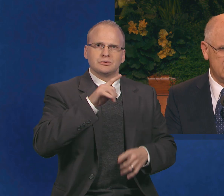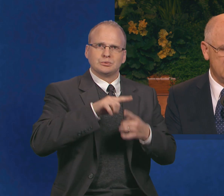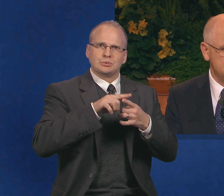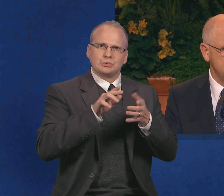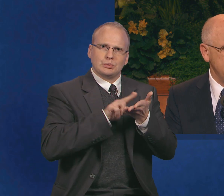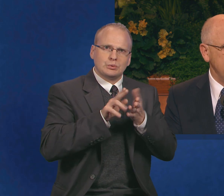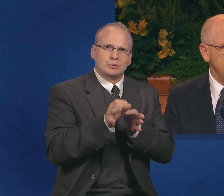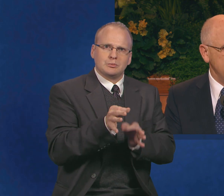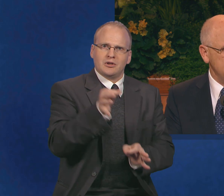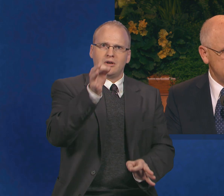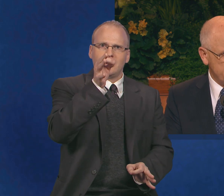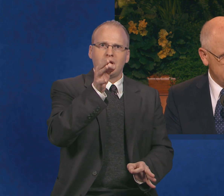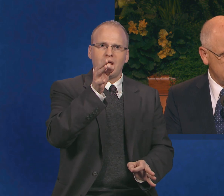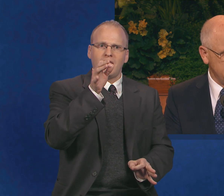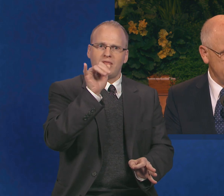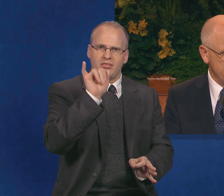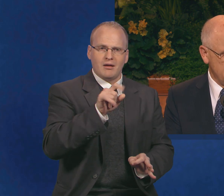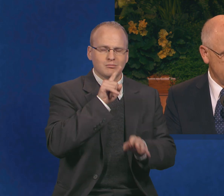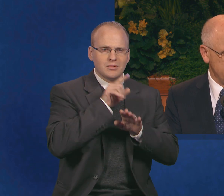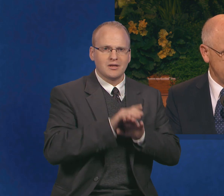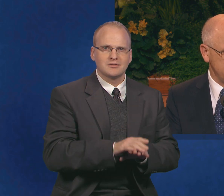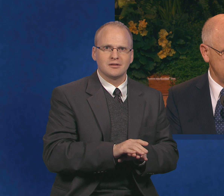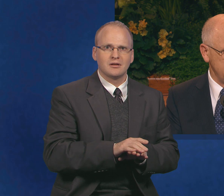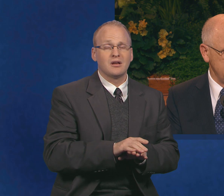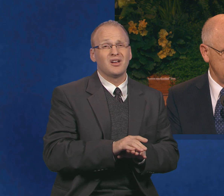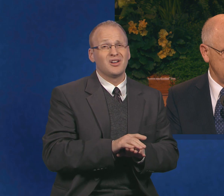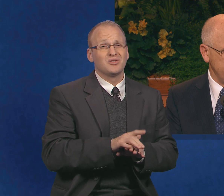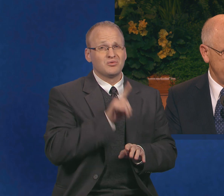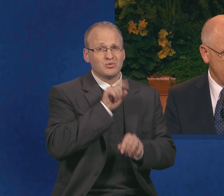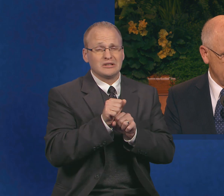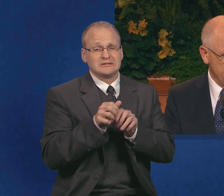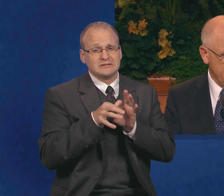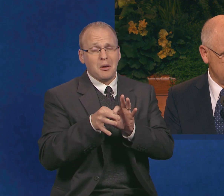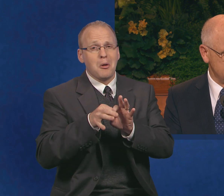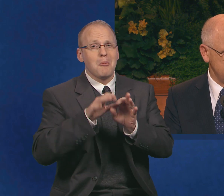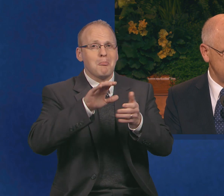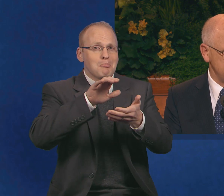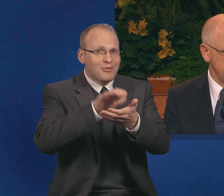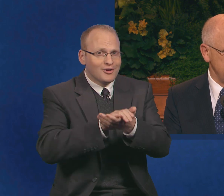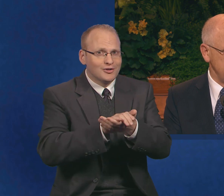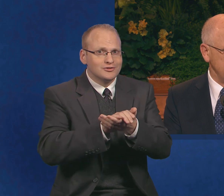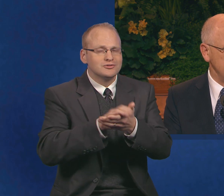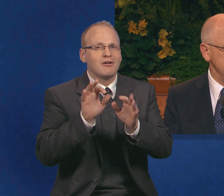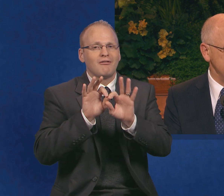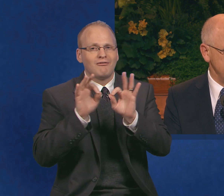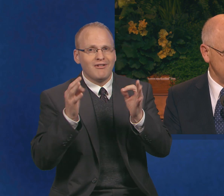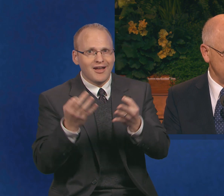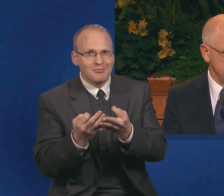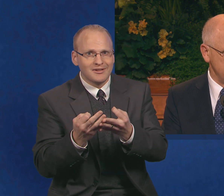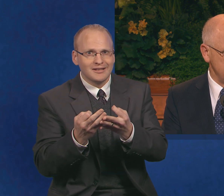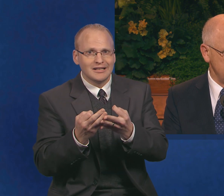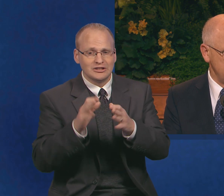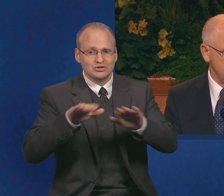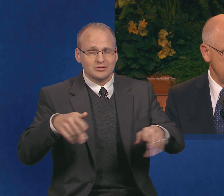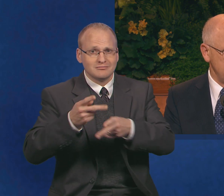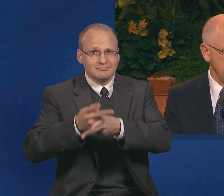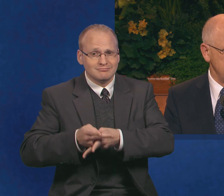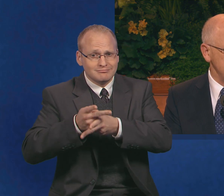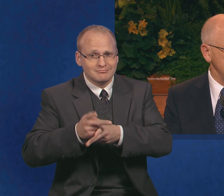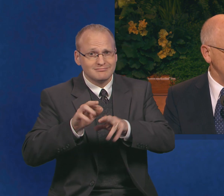Ghost, especially in marriage and family matters, like raising children. Such